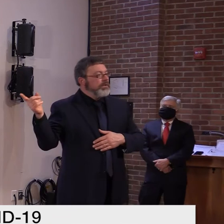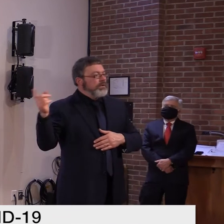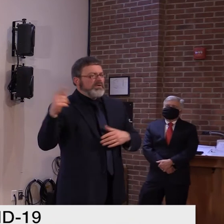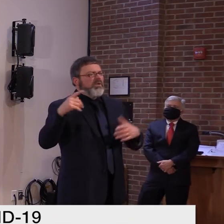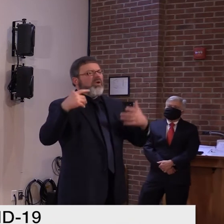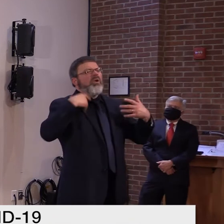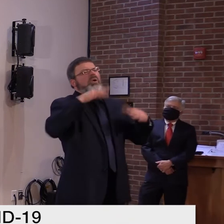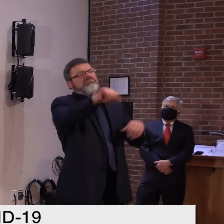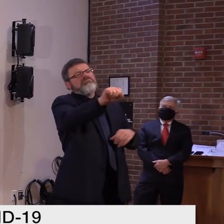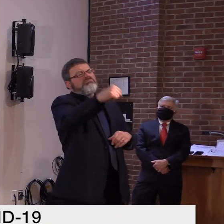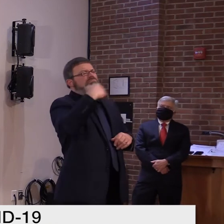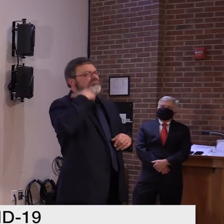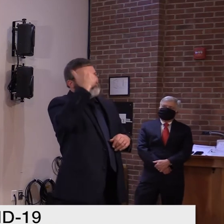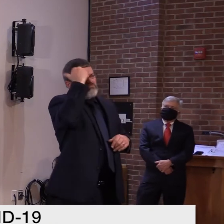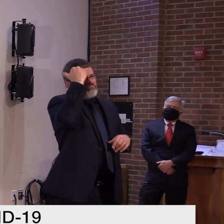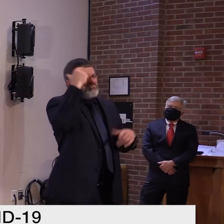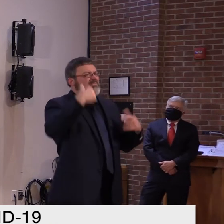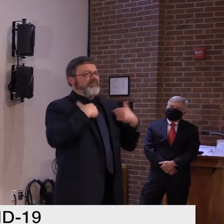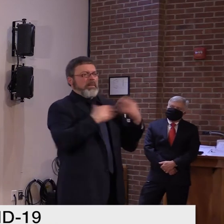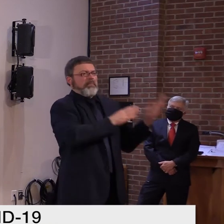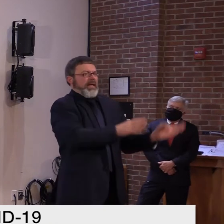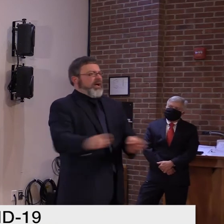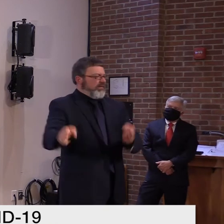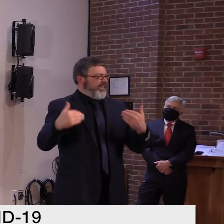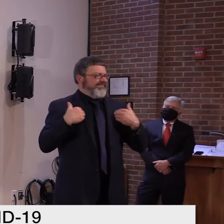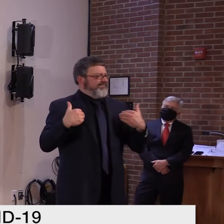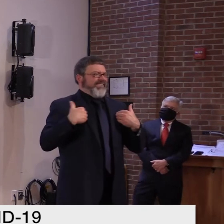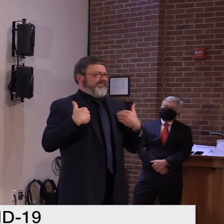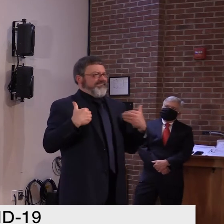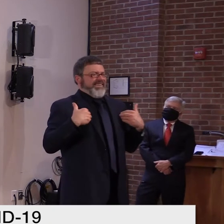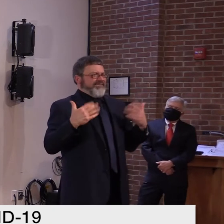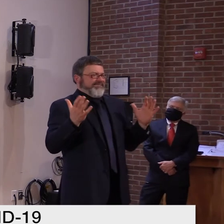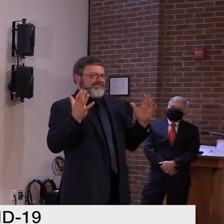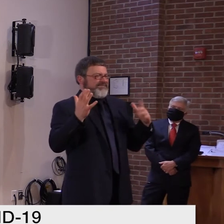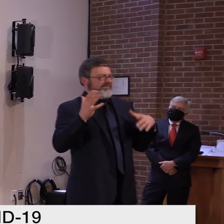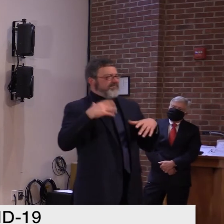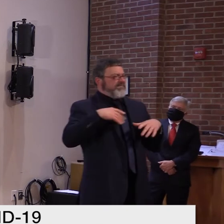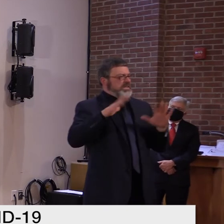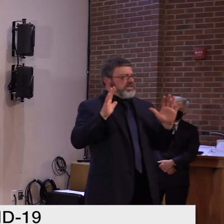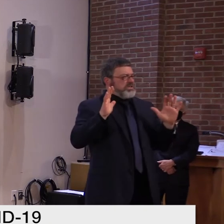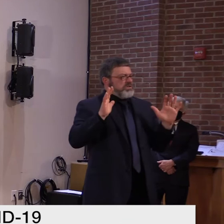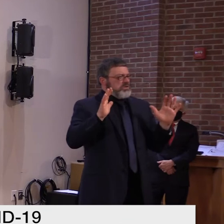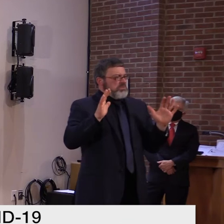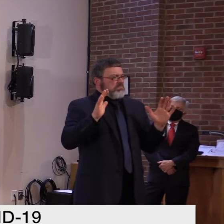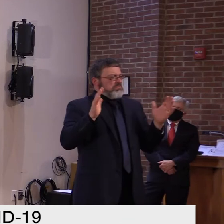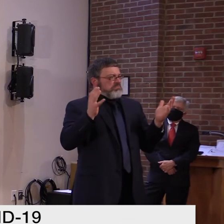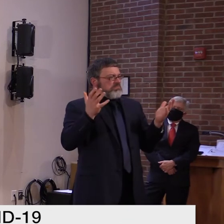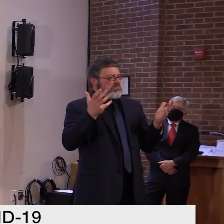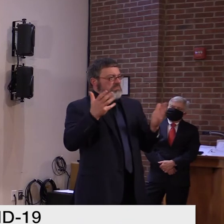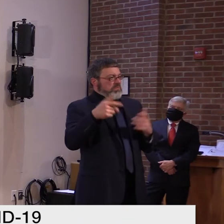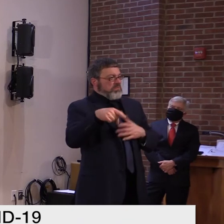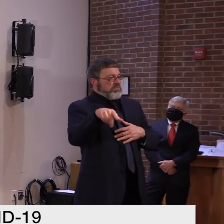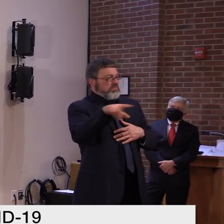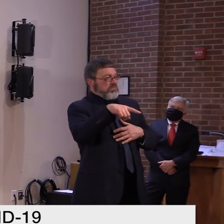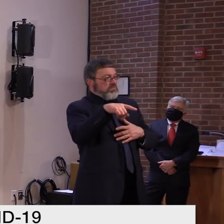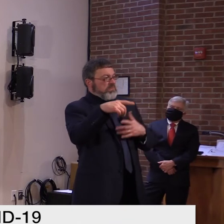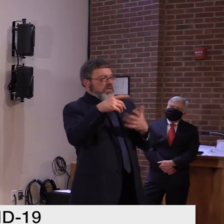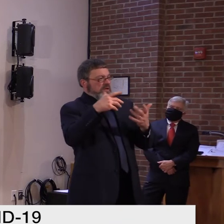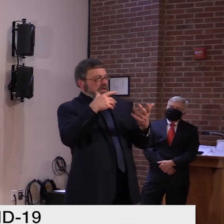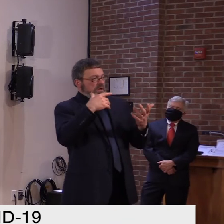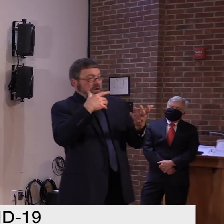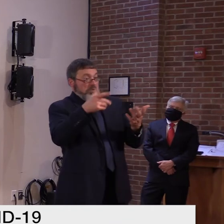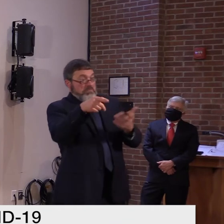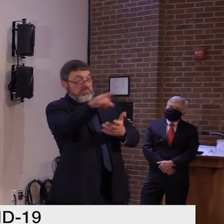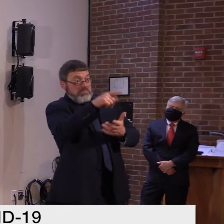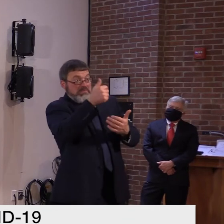of, uh, of interest in providing for that space. Um, but maybe, uh, what we can do, Ed, is, uh, I can have somebody